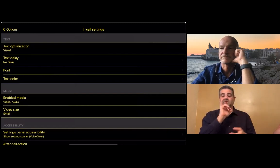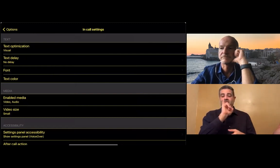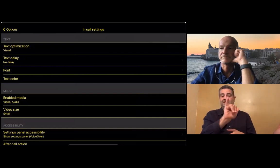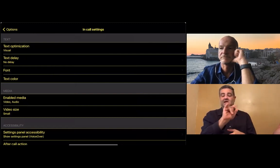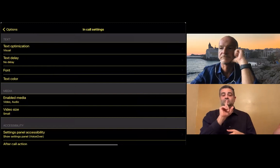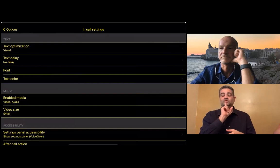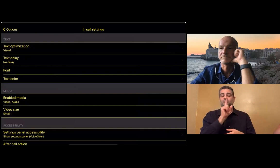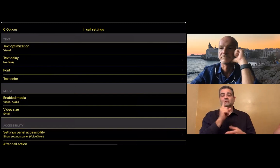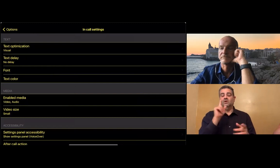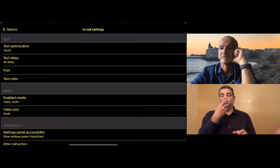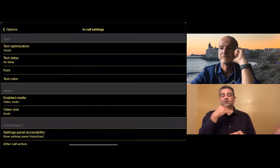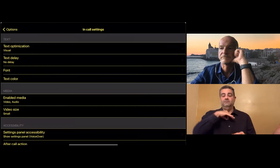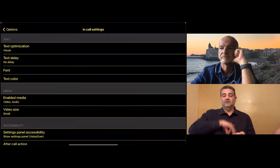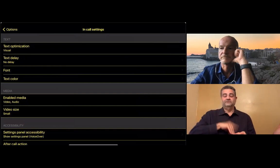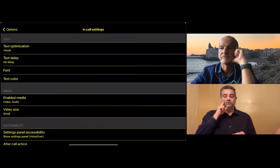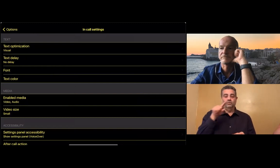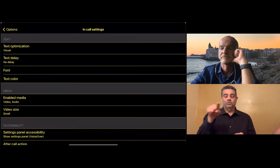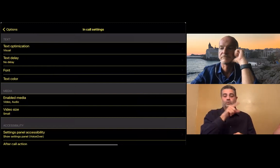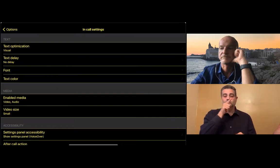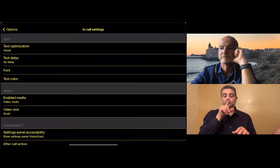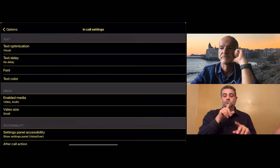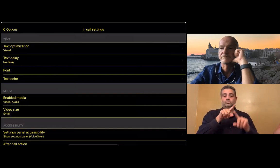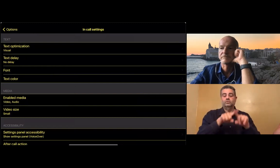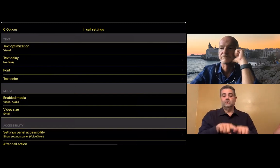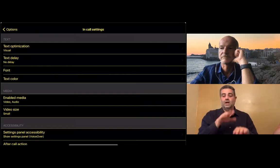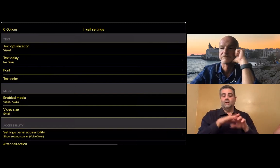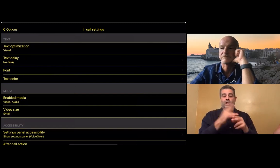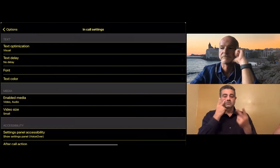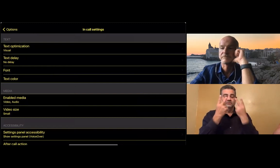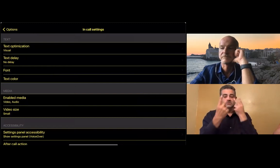And that is the text that will display in the call itself.